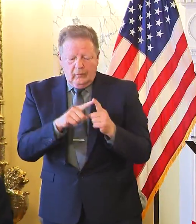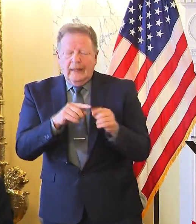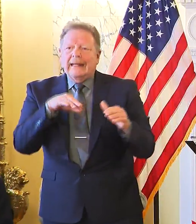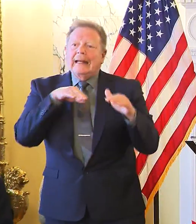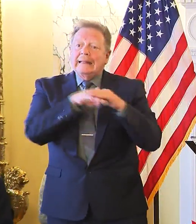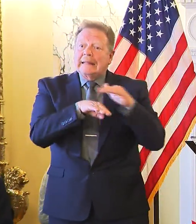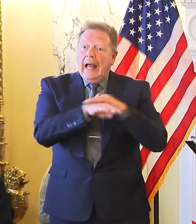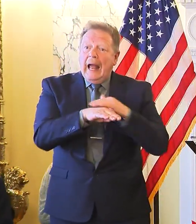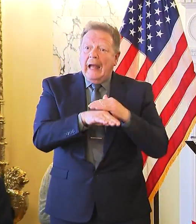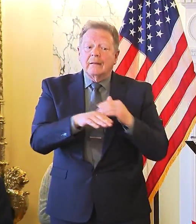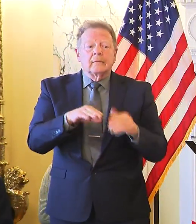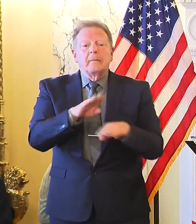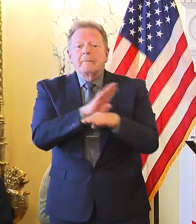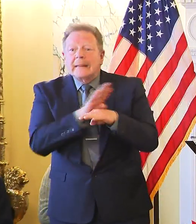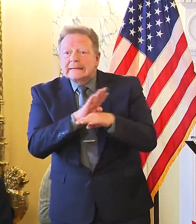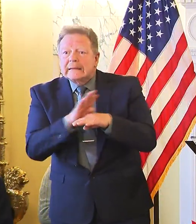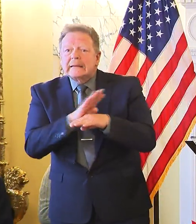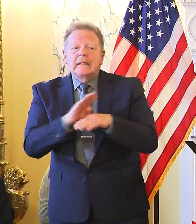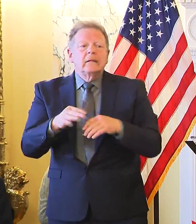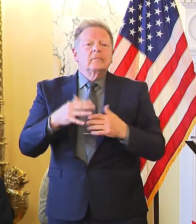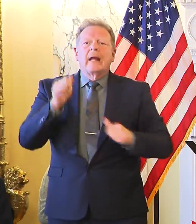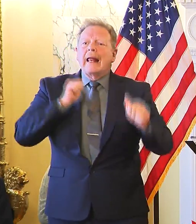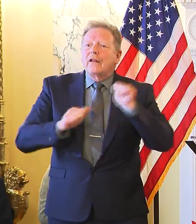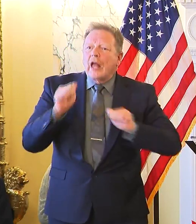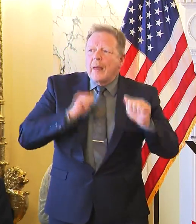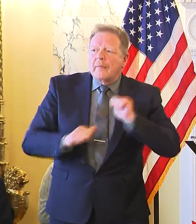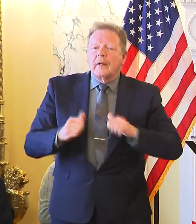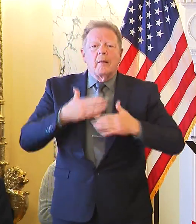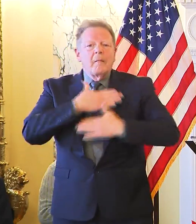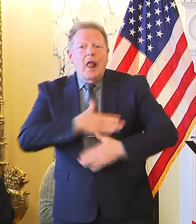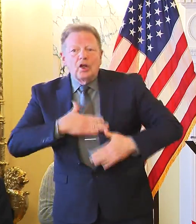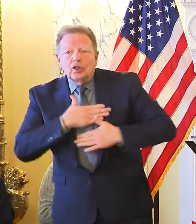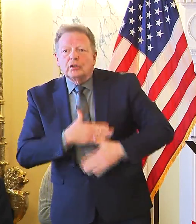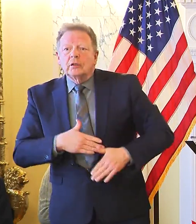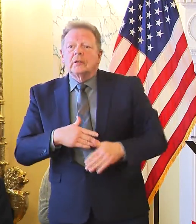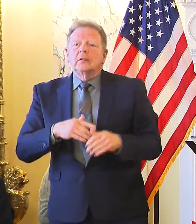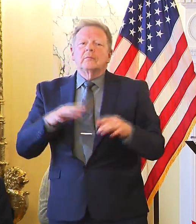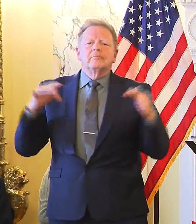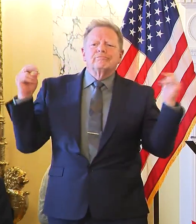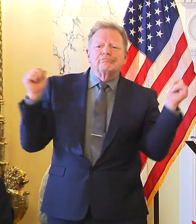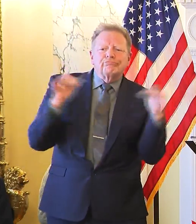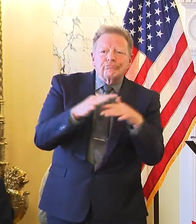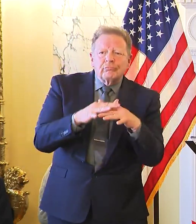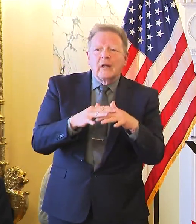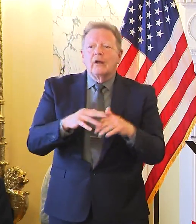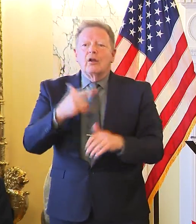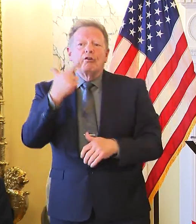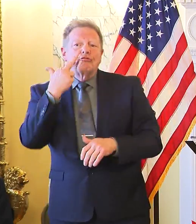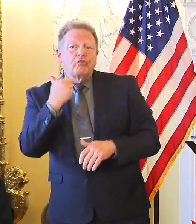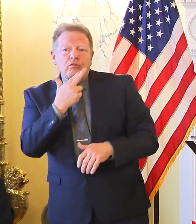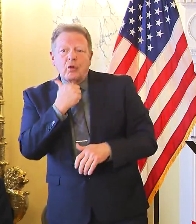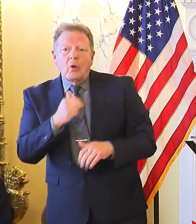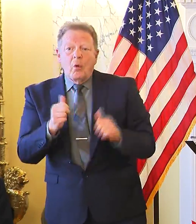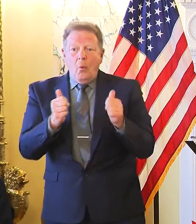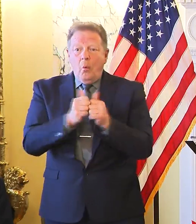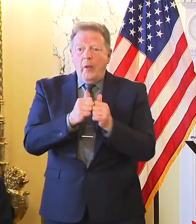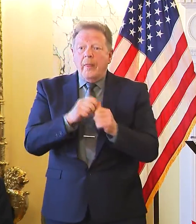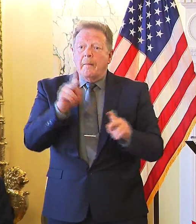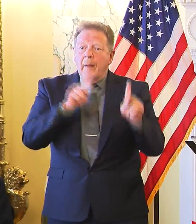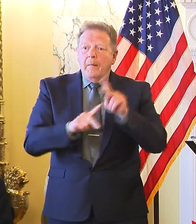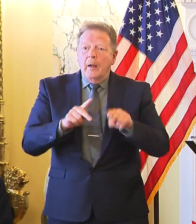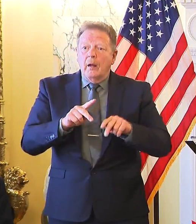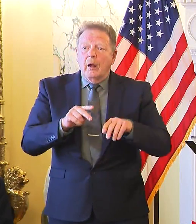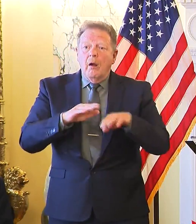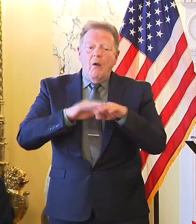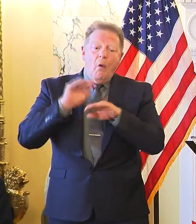venues, including retail, entertainment venues, venues of assembly and restaurants with a capacity